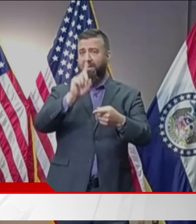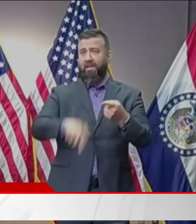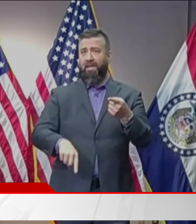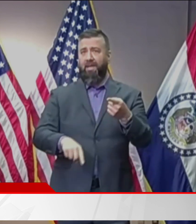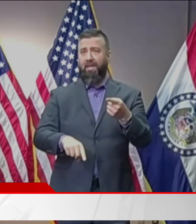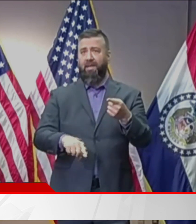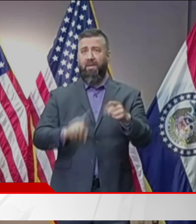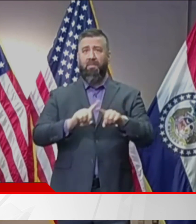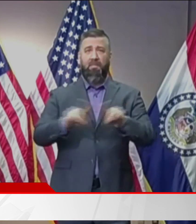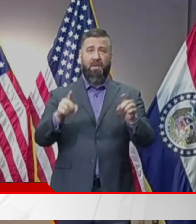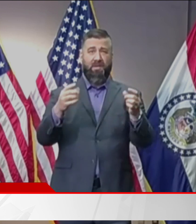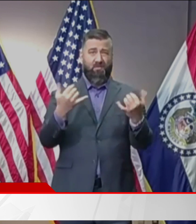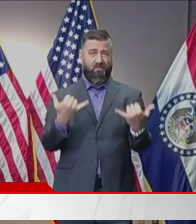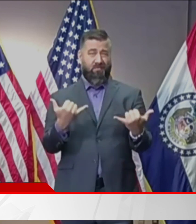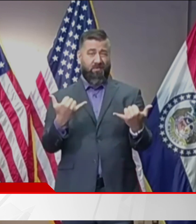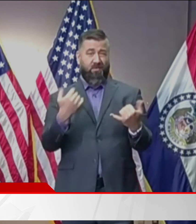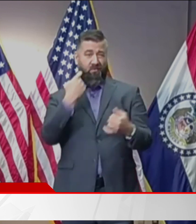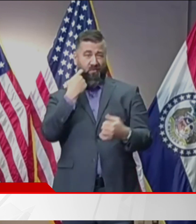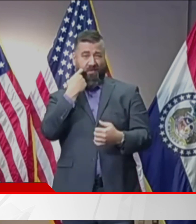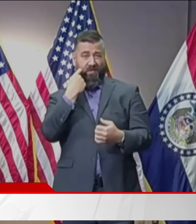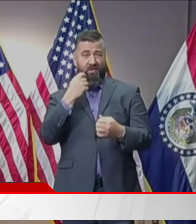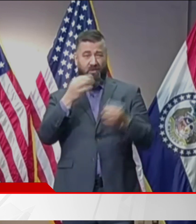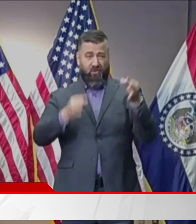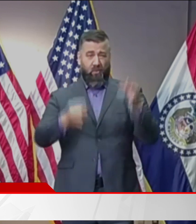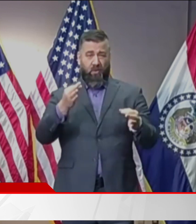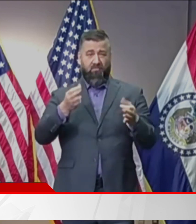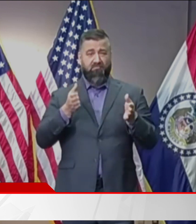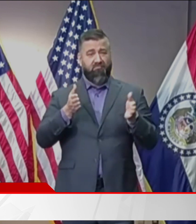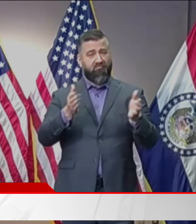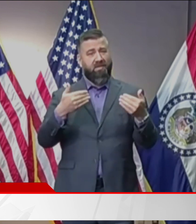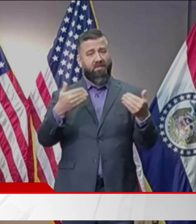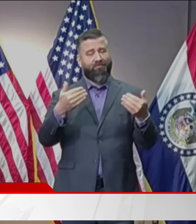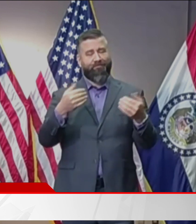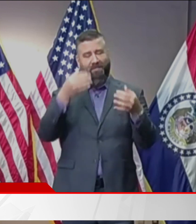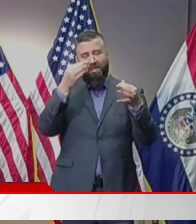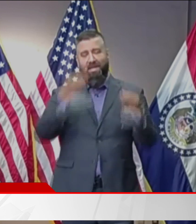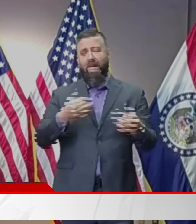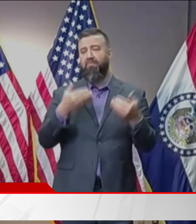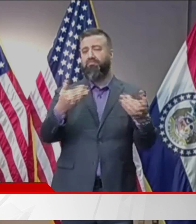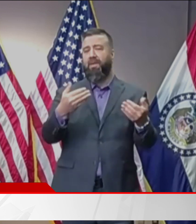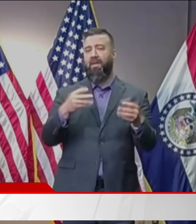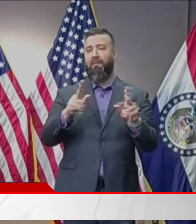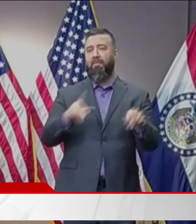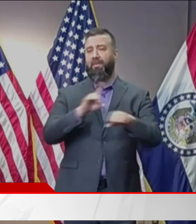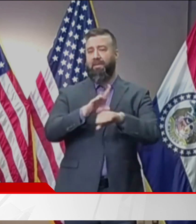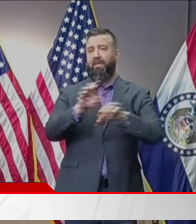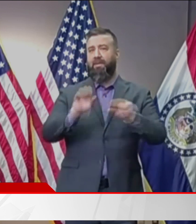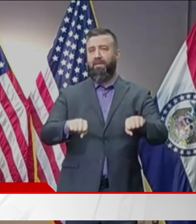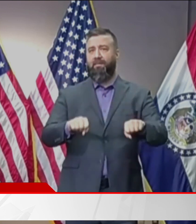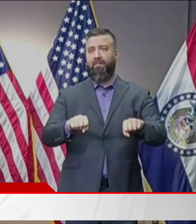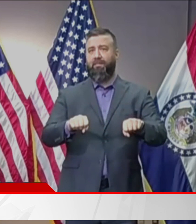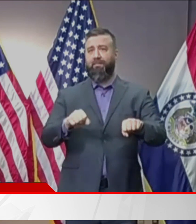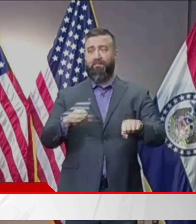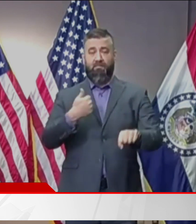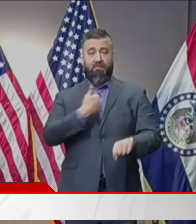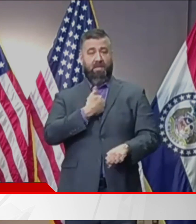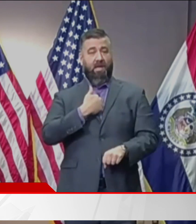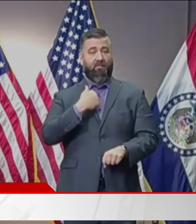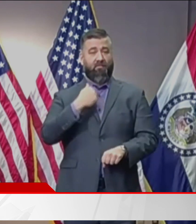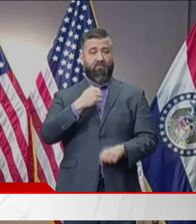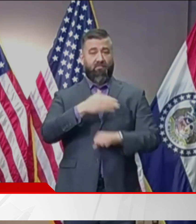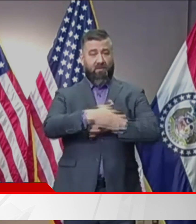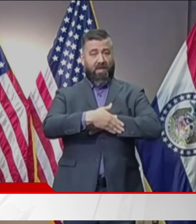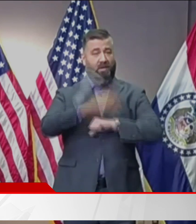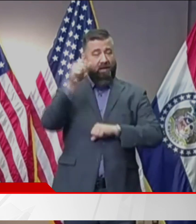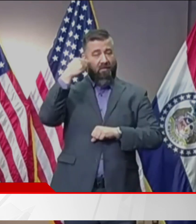allow some to move forward. We shouldn't let that happen yet. As a county government, we have a role to play here, and I'm asking the county